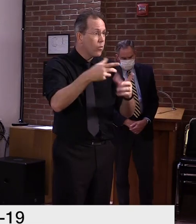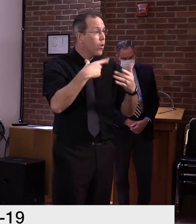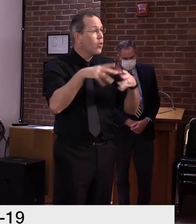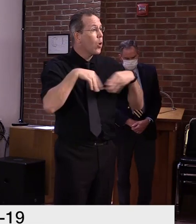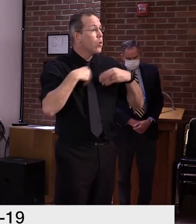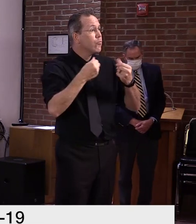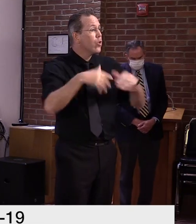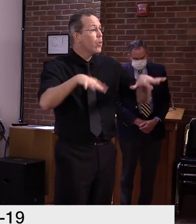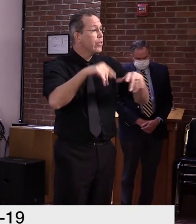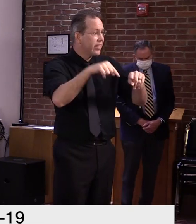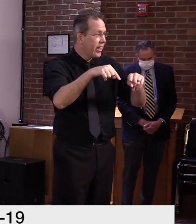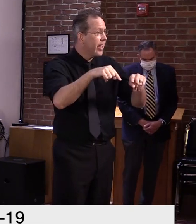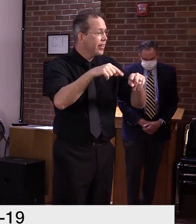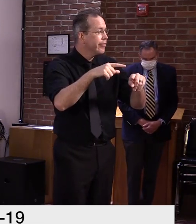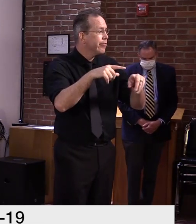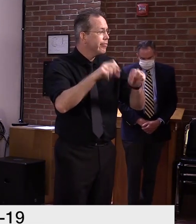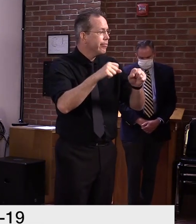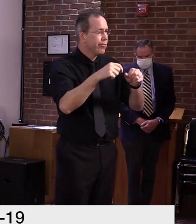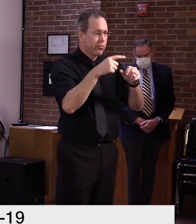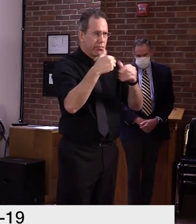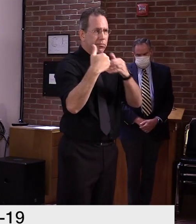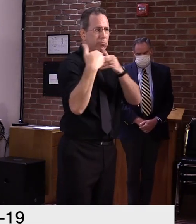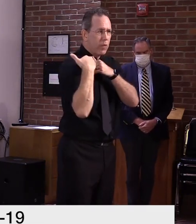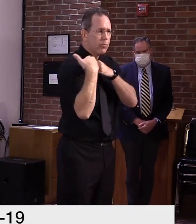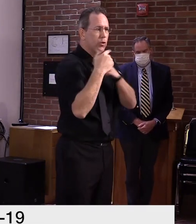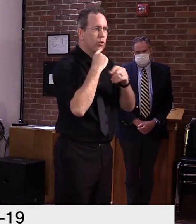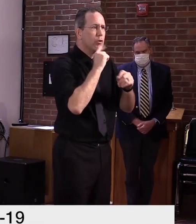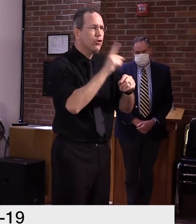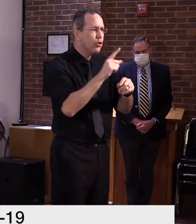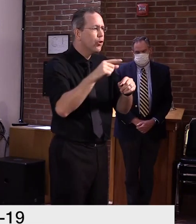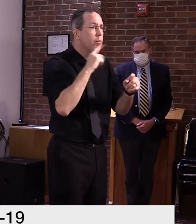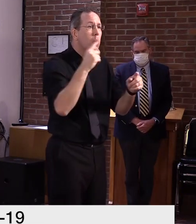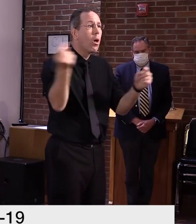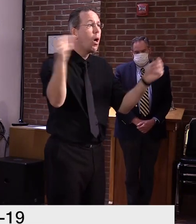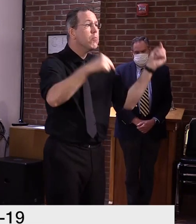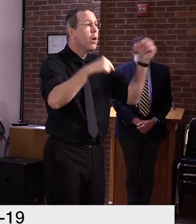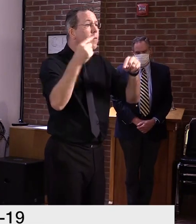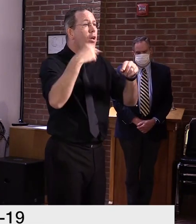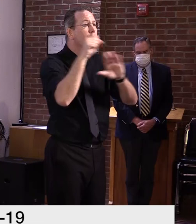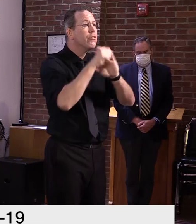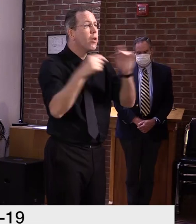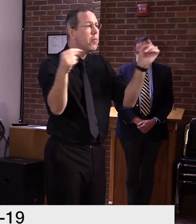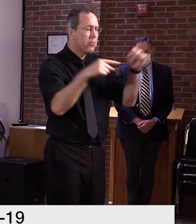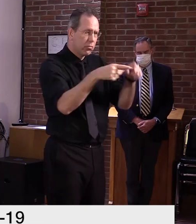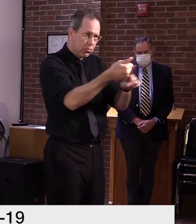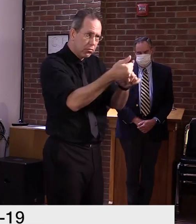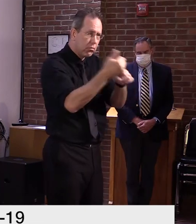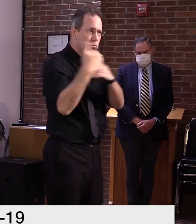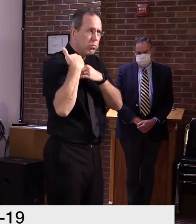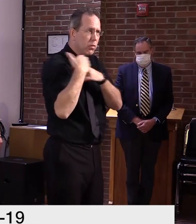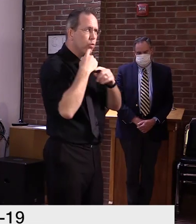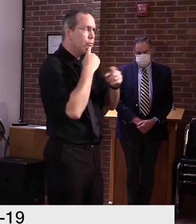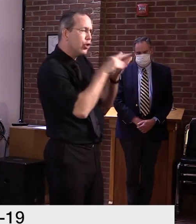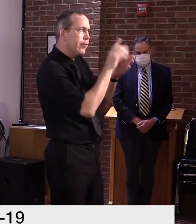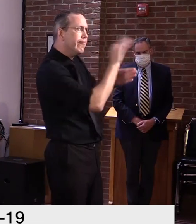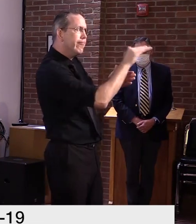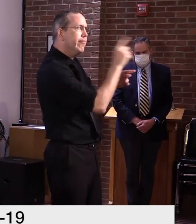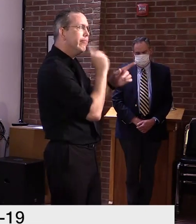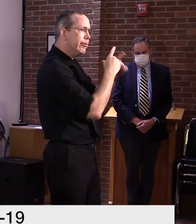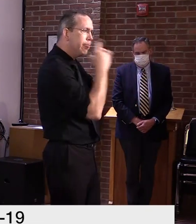They've met the, uh, quarantine requirements or the travel policy requirements that we have. And they require them, uh,